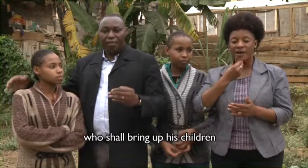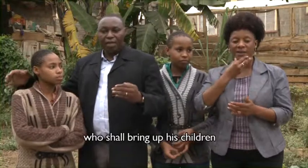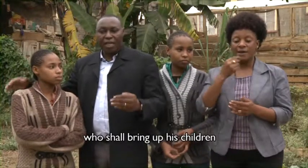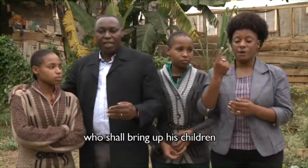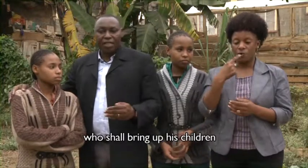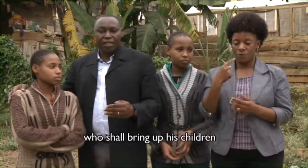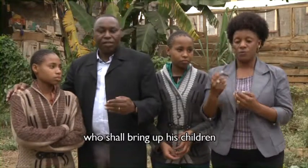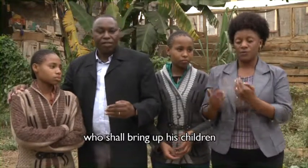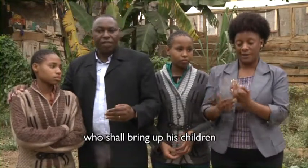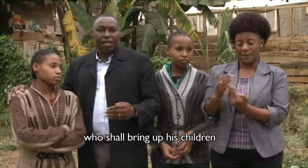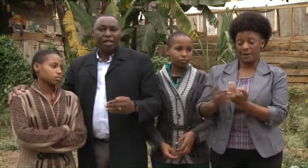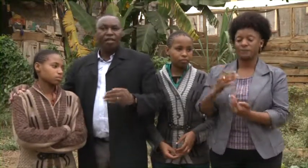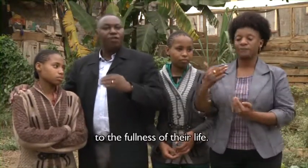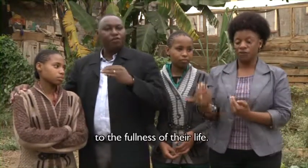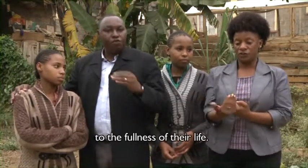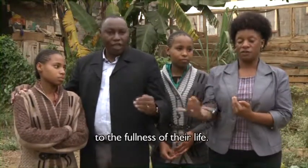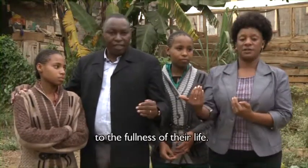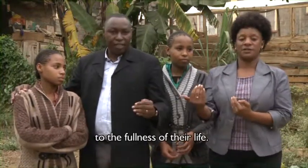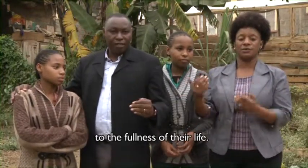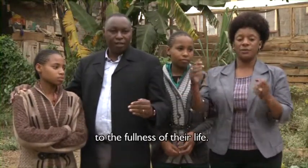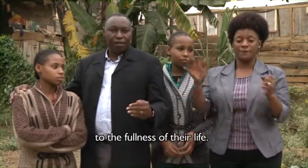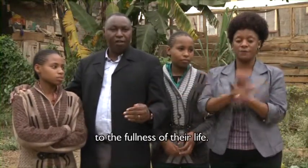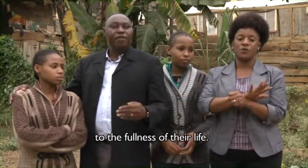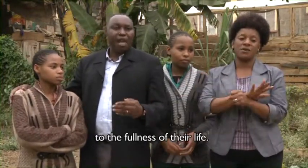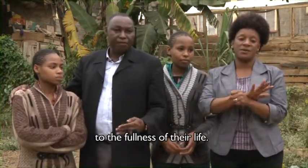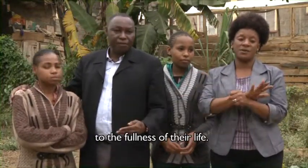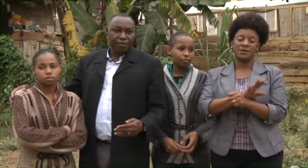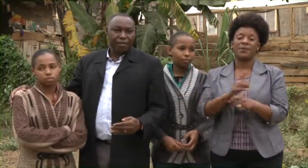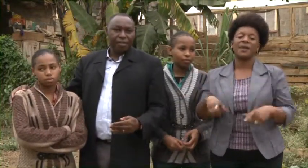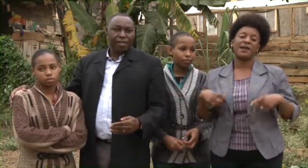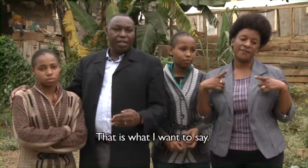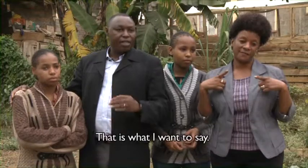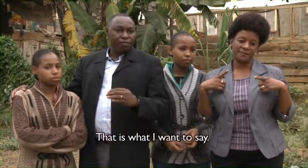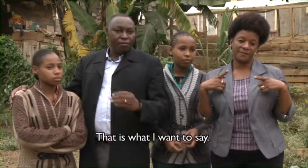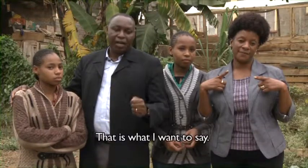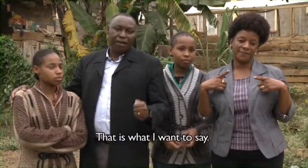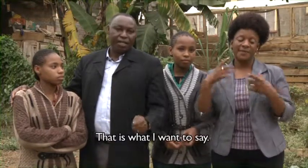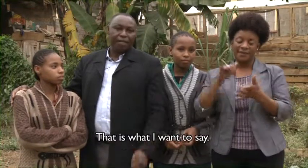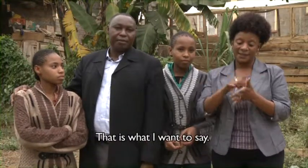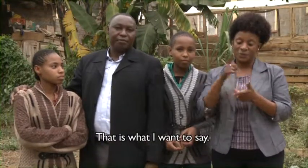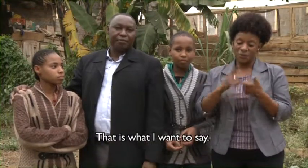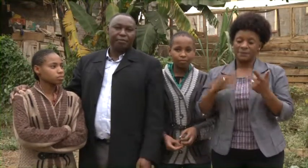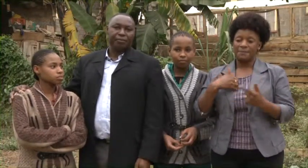his children to the fullness of their life. That's what I want to say. Thank